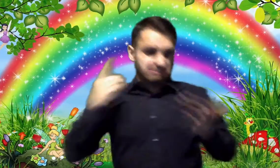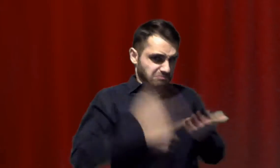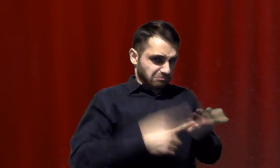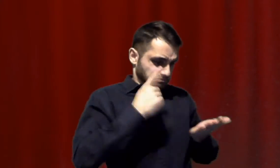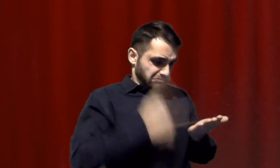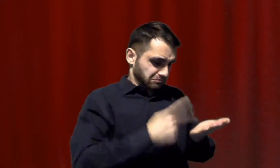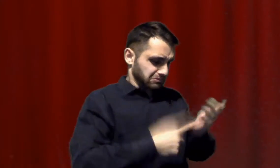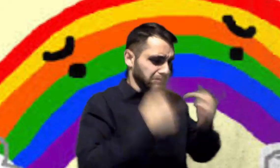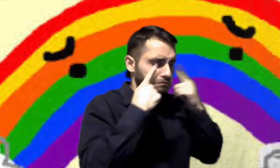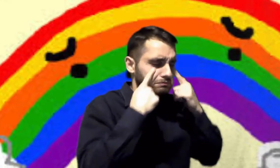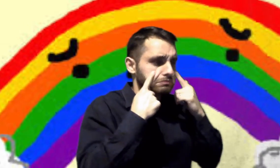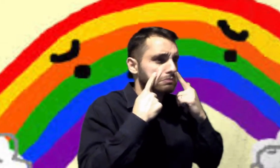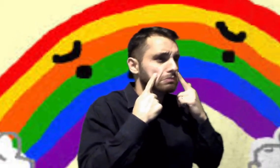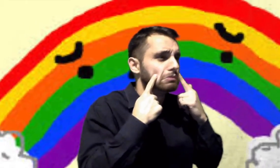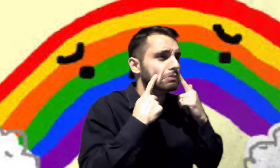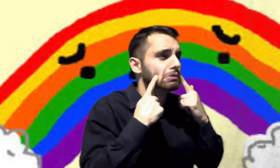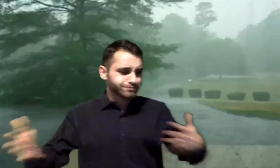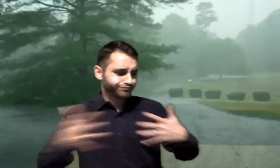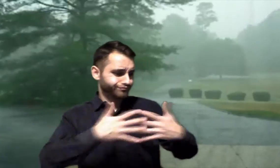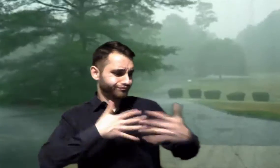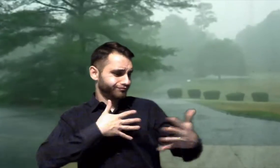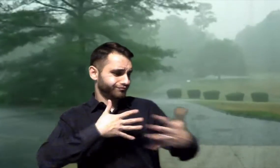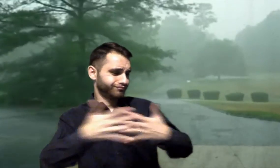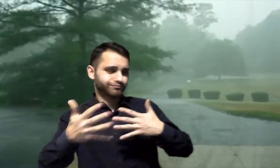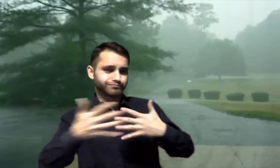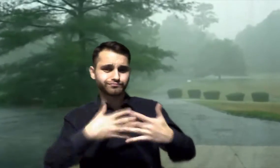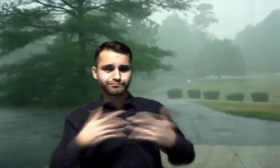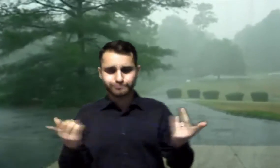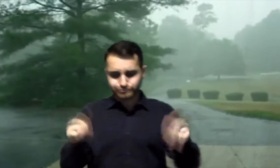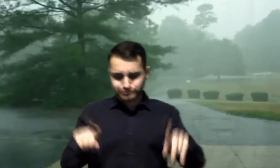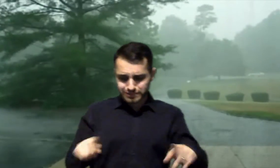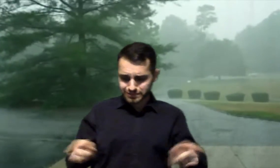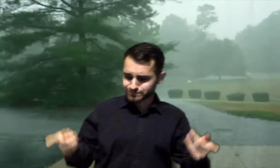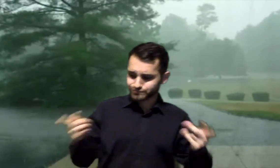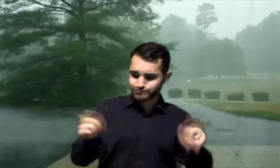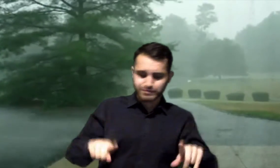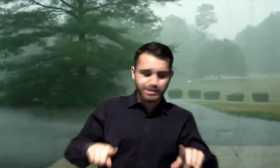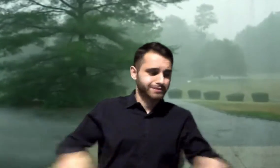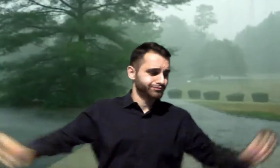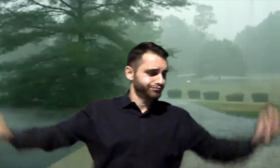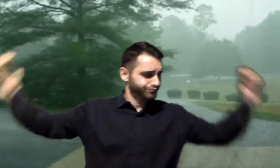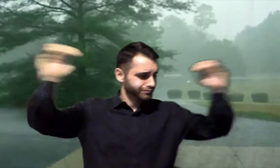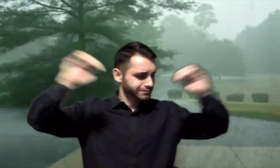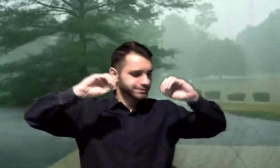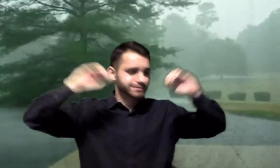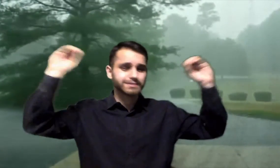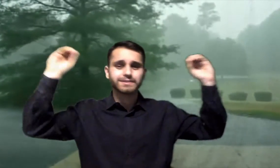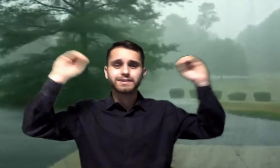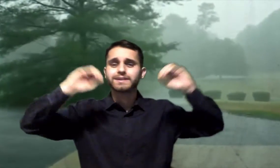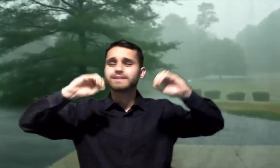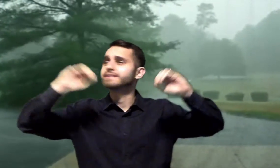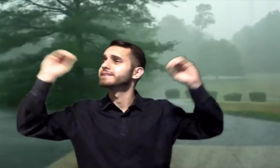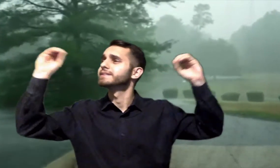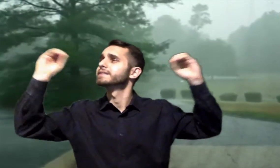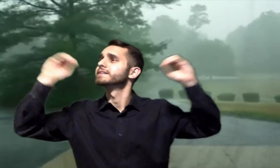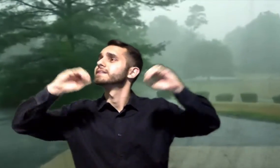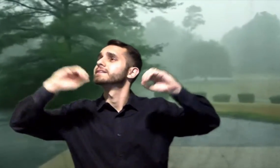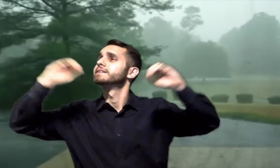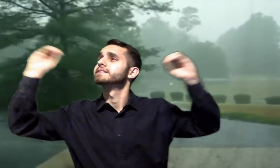little low. Anyway the wind blows doesn't really matter